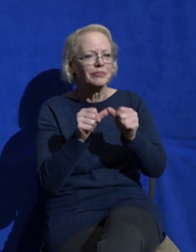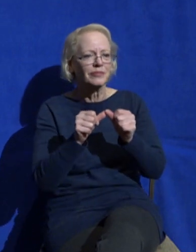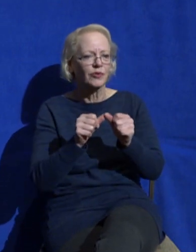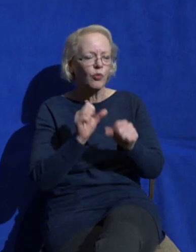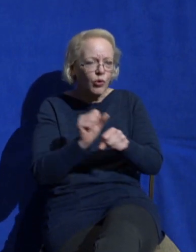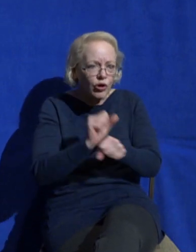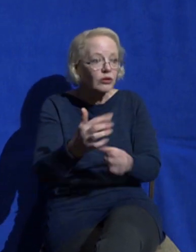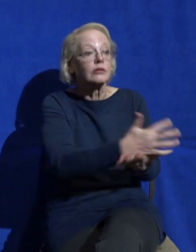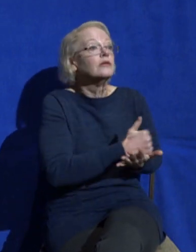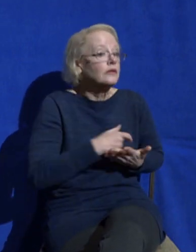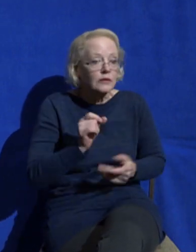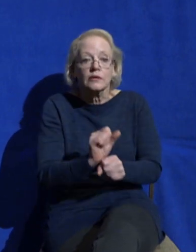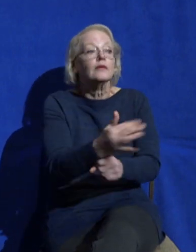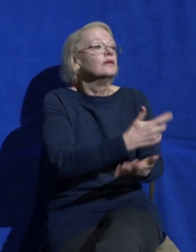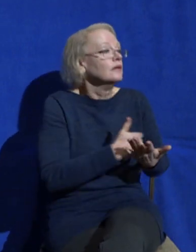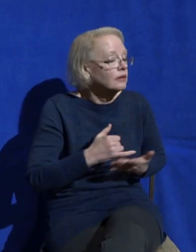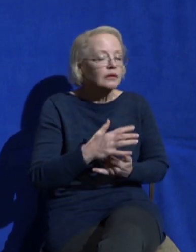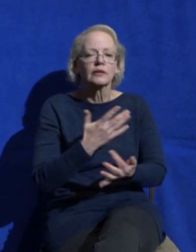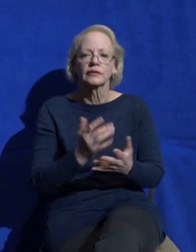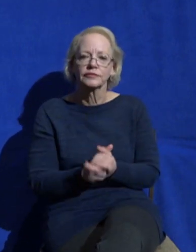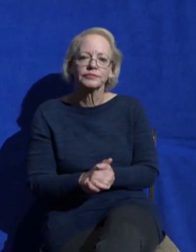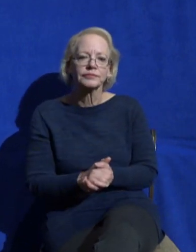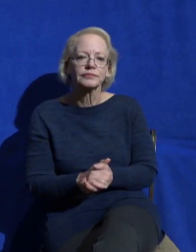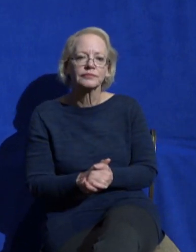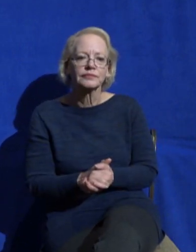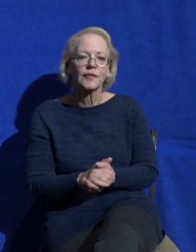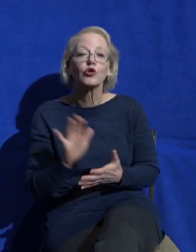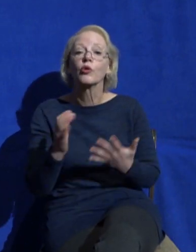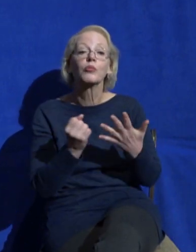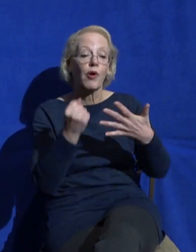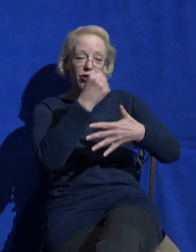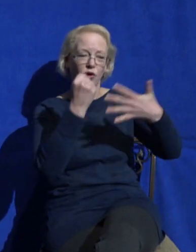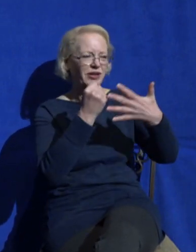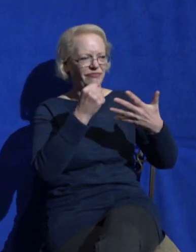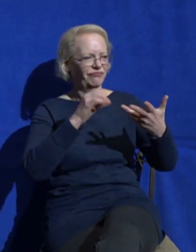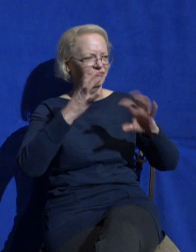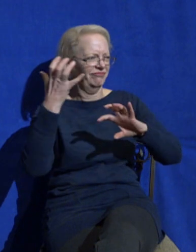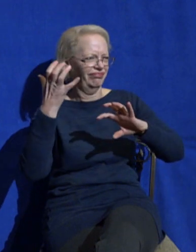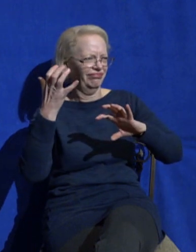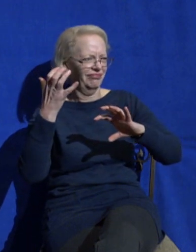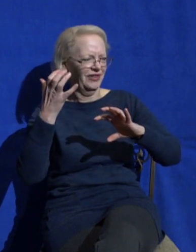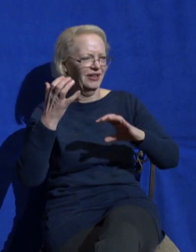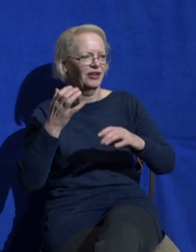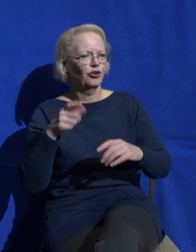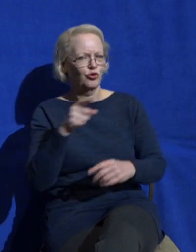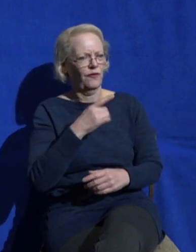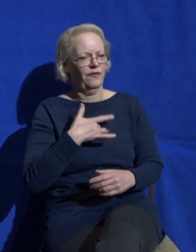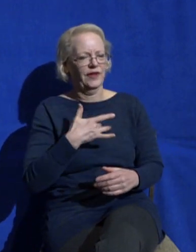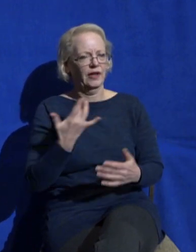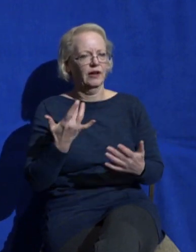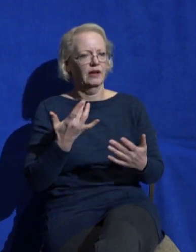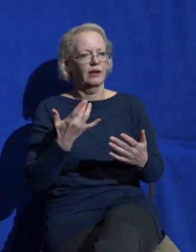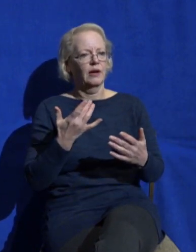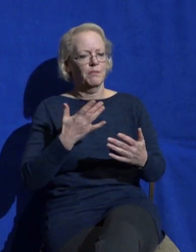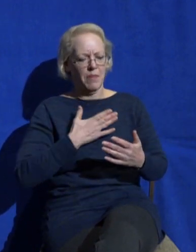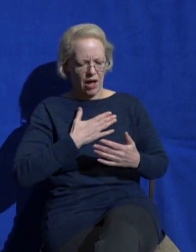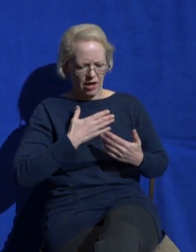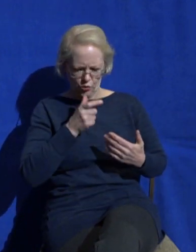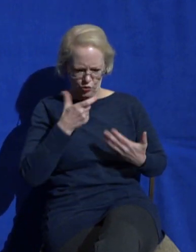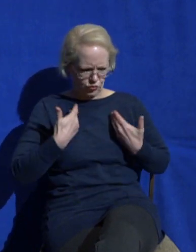Out of order priorities. You feel disconnected from your identity and your calling. Your life